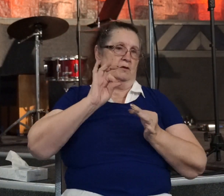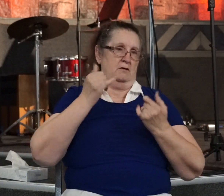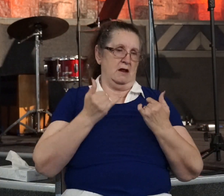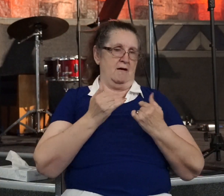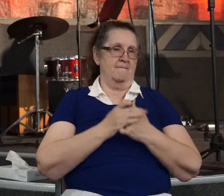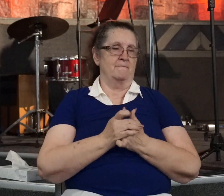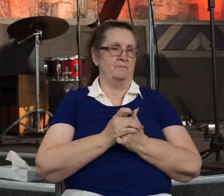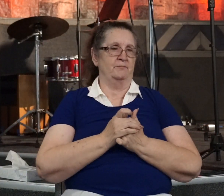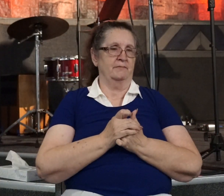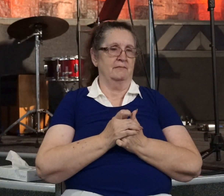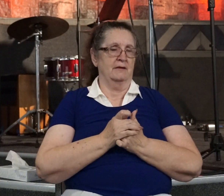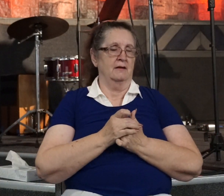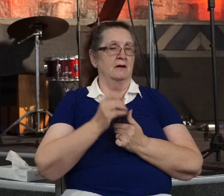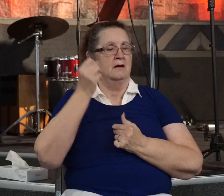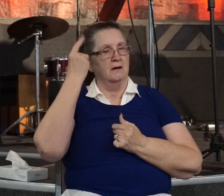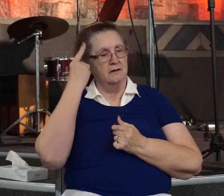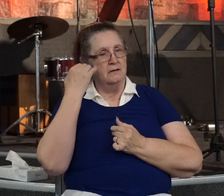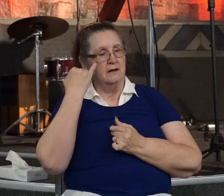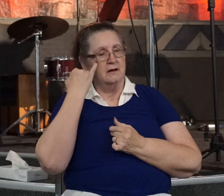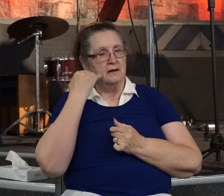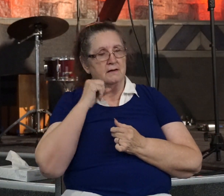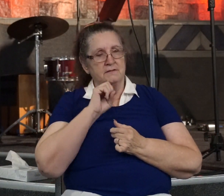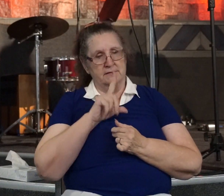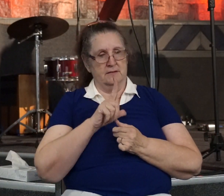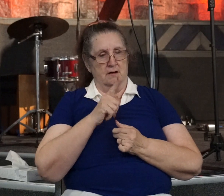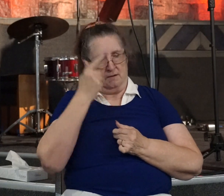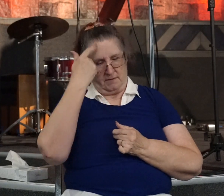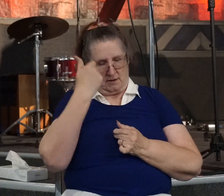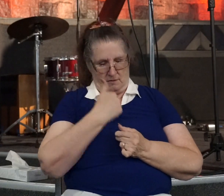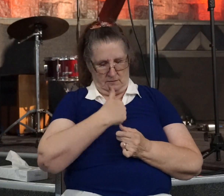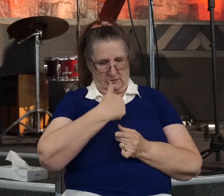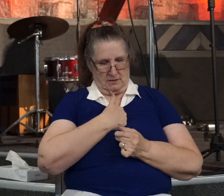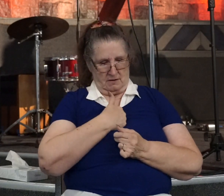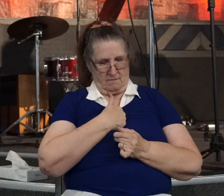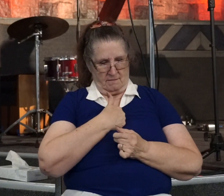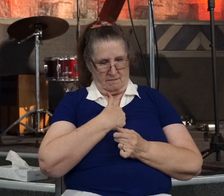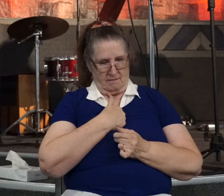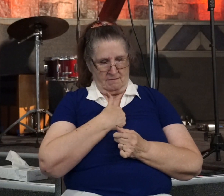Because, see, as long as Saul looked at himself as something, he couldn't be used by God for anything.